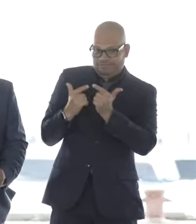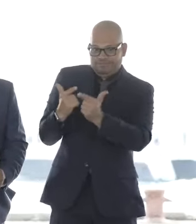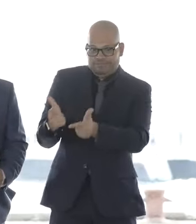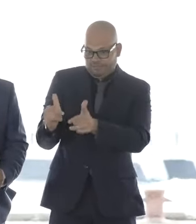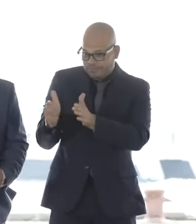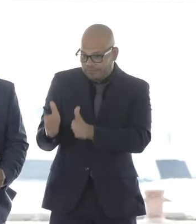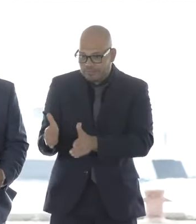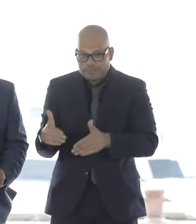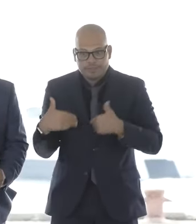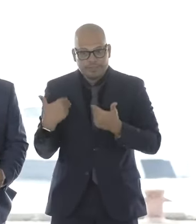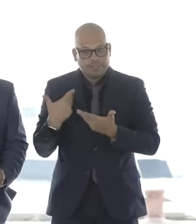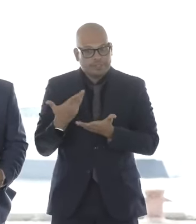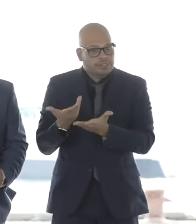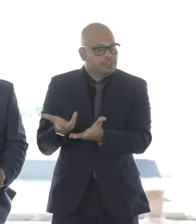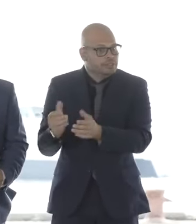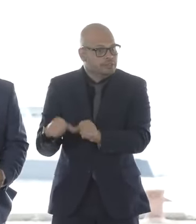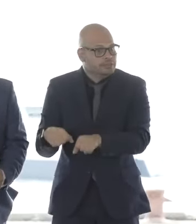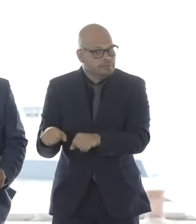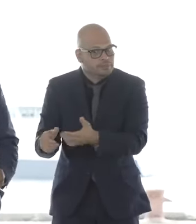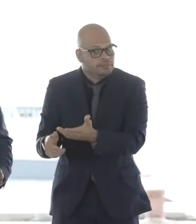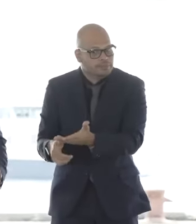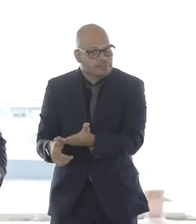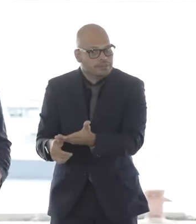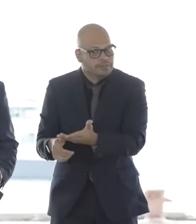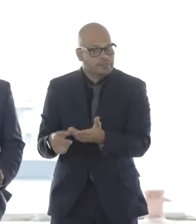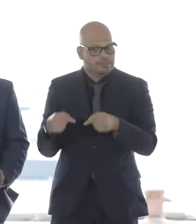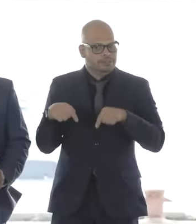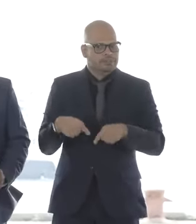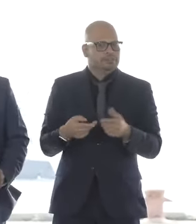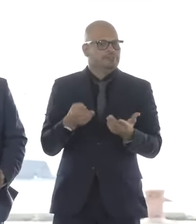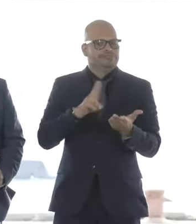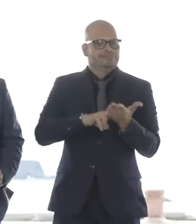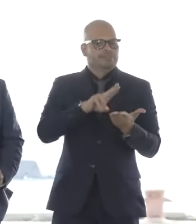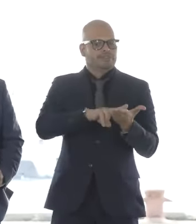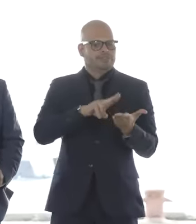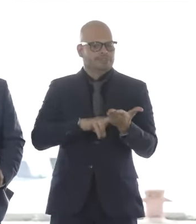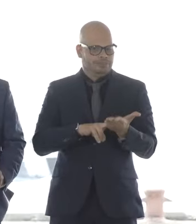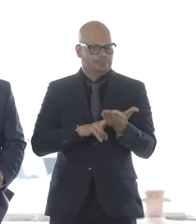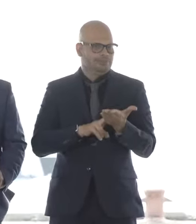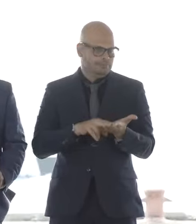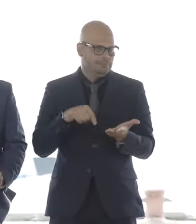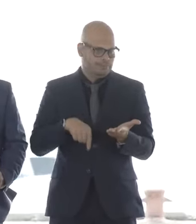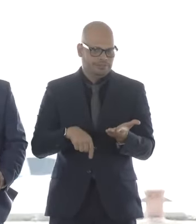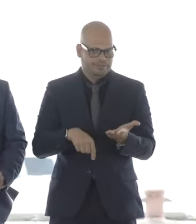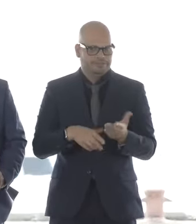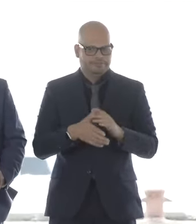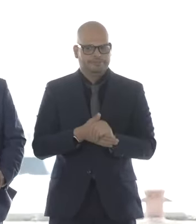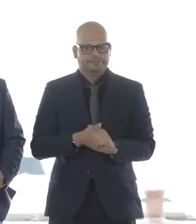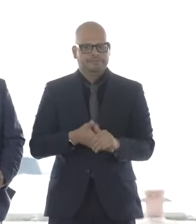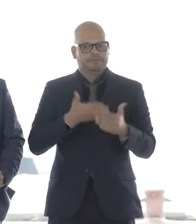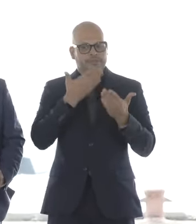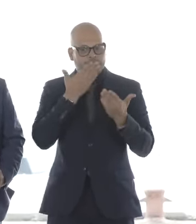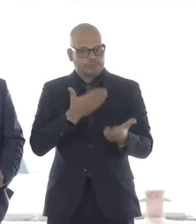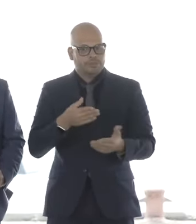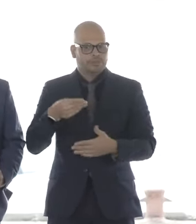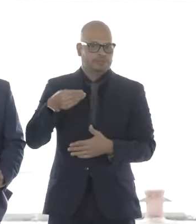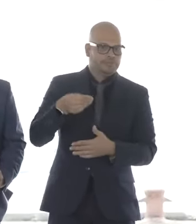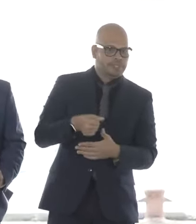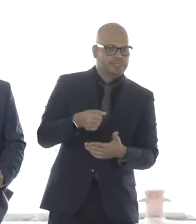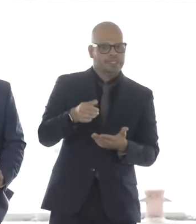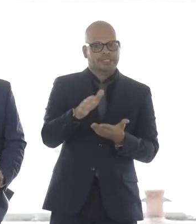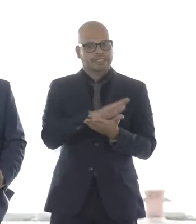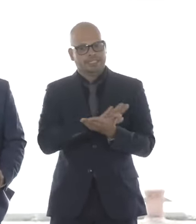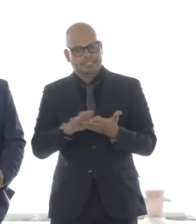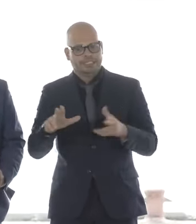as a result of this PLA. There will be good-paying, clean energy union jobs where the workers will have